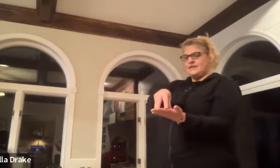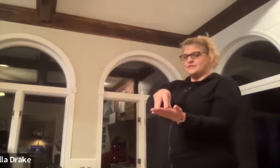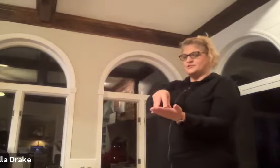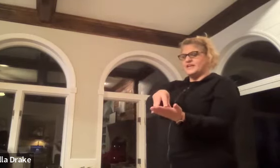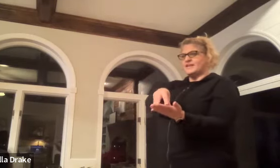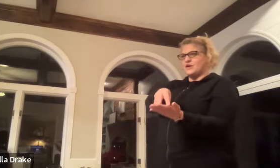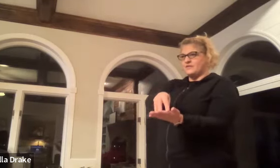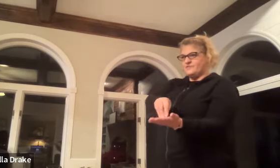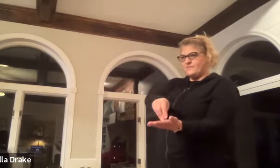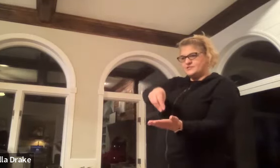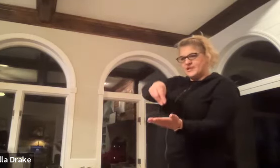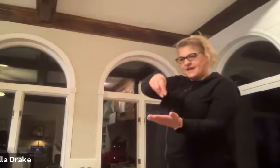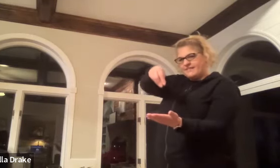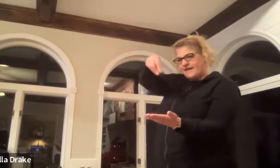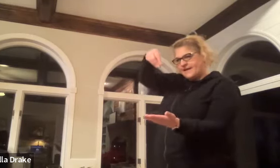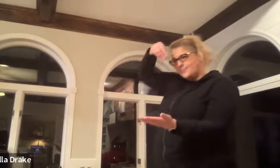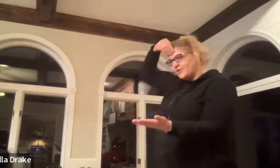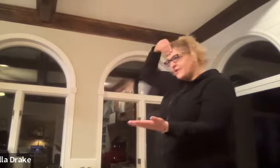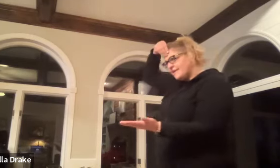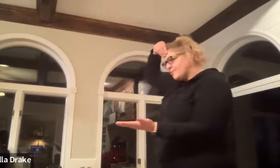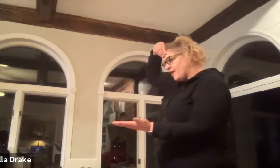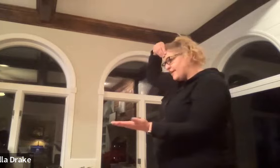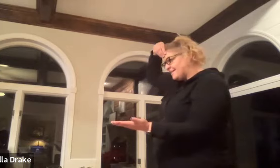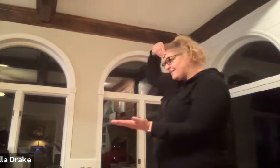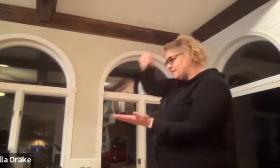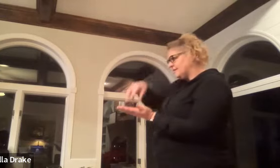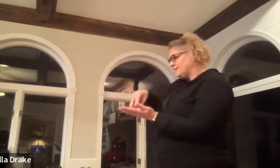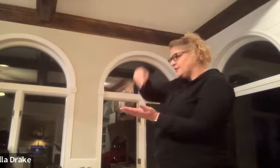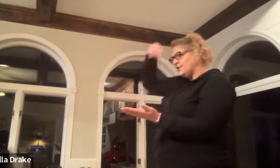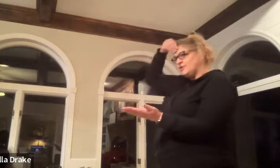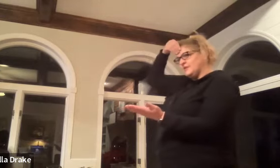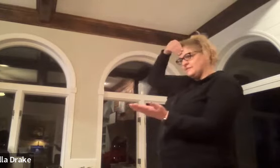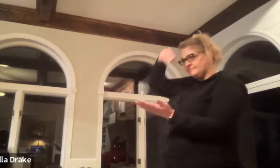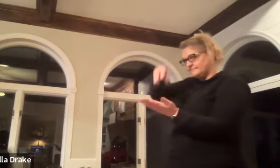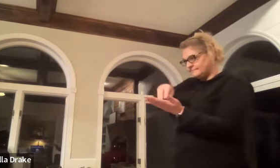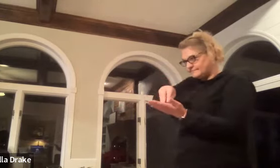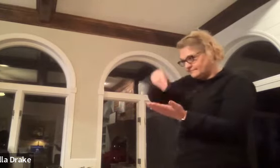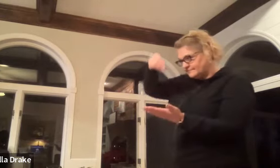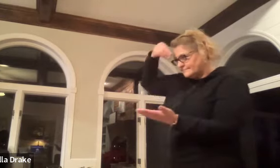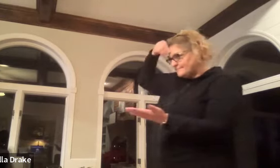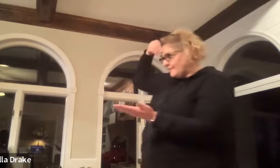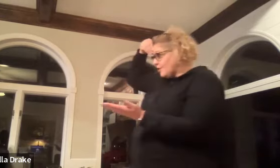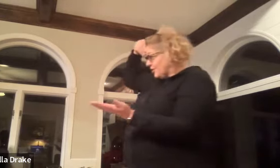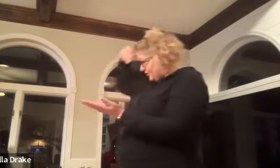and you're taking all the information out of that and you're putting it in your brain oh learn learn learn